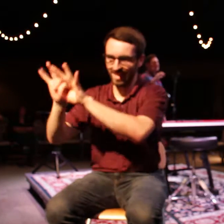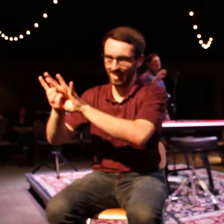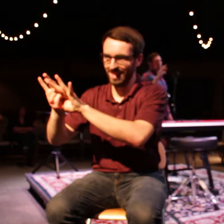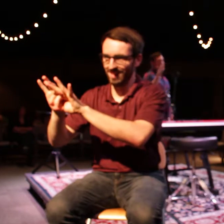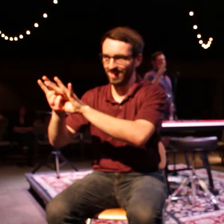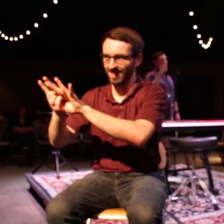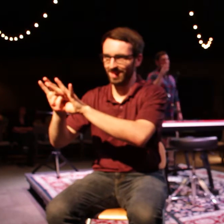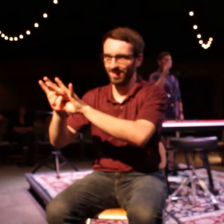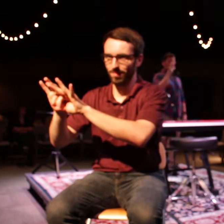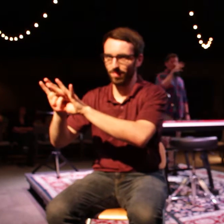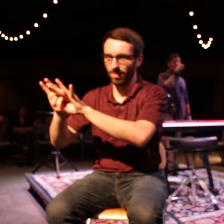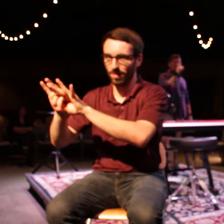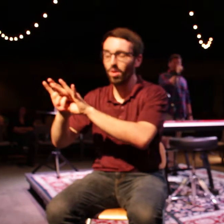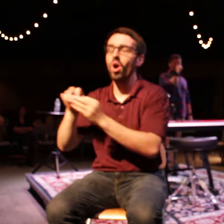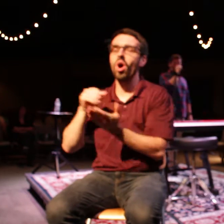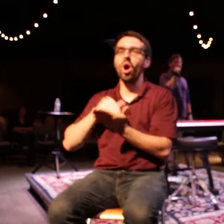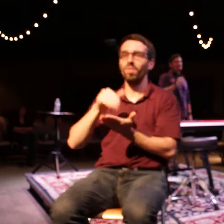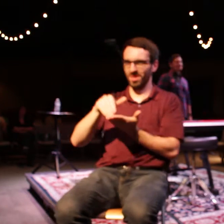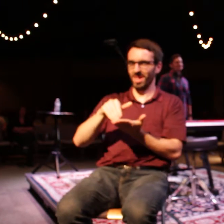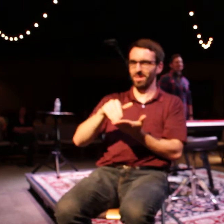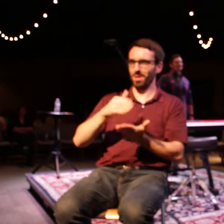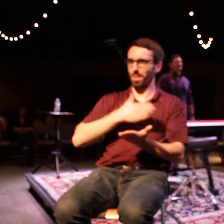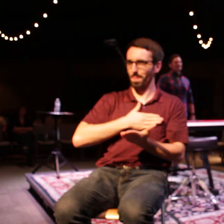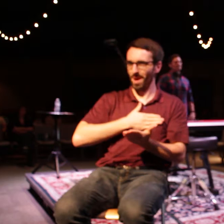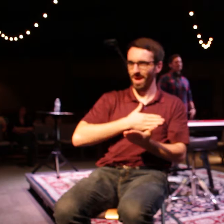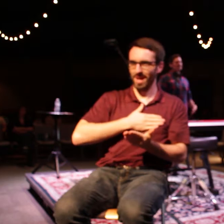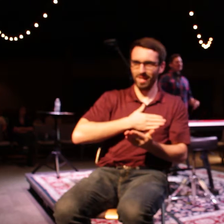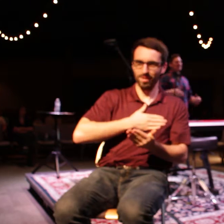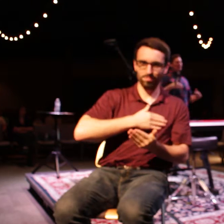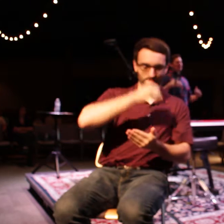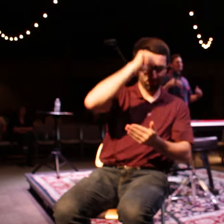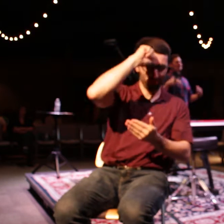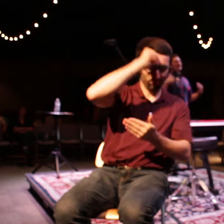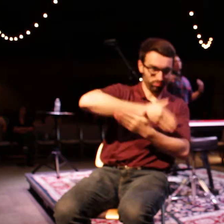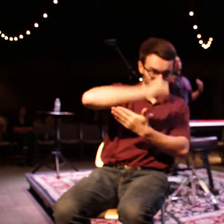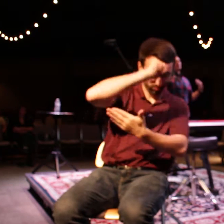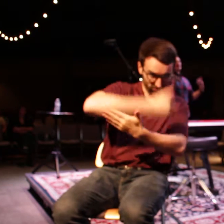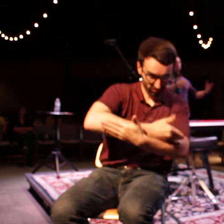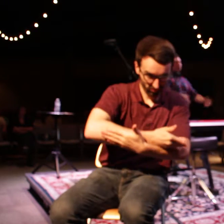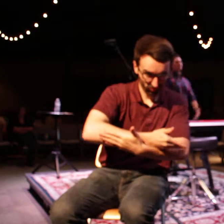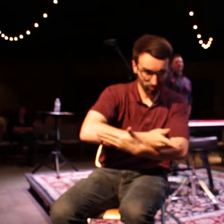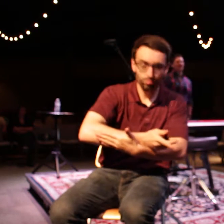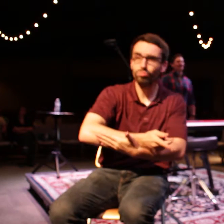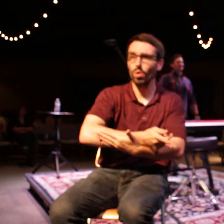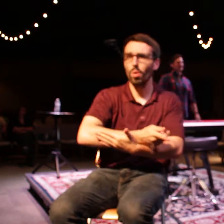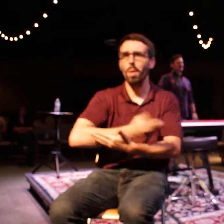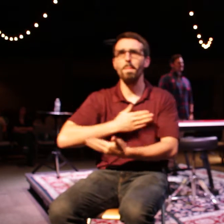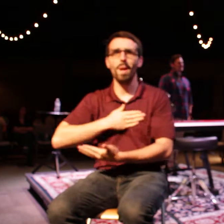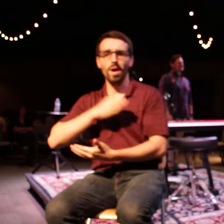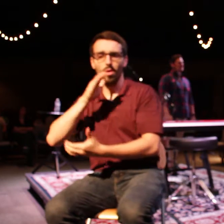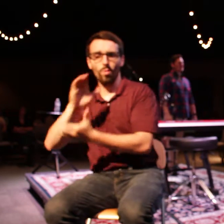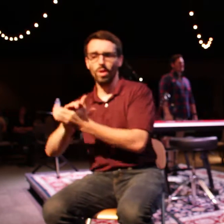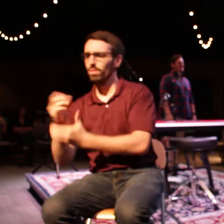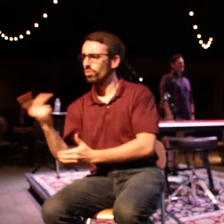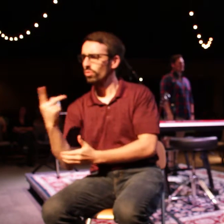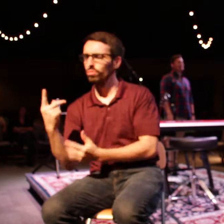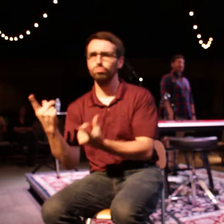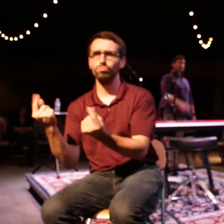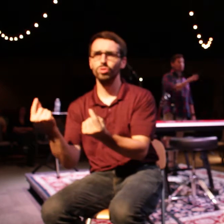boys get in trouble, when they do something they're not supposed to, my wife and I will make work a punishment. We'll say, you